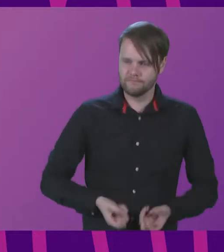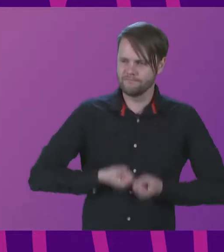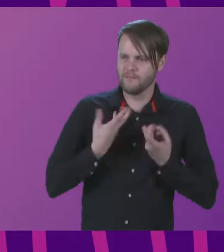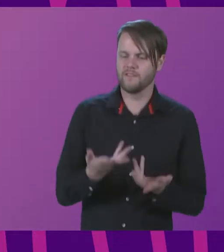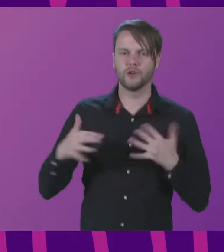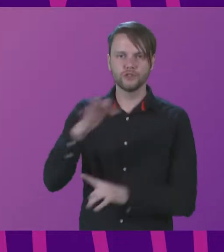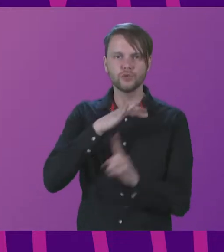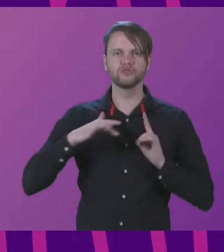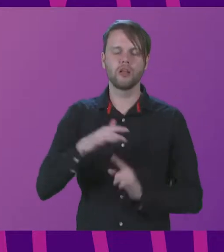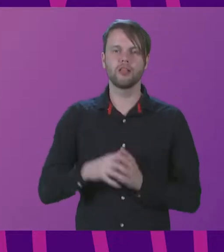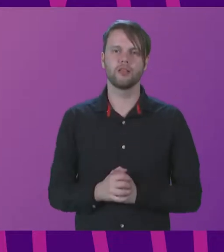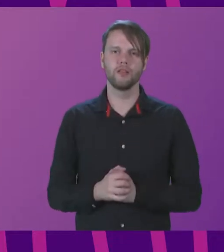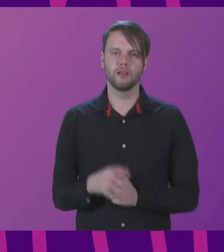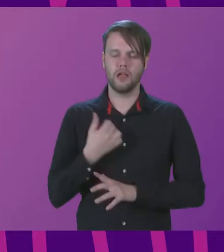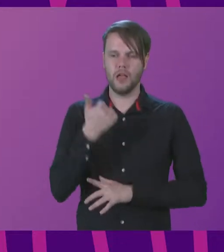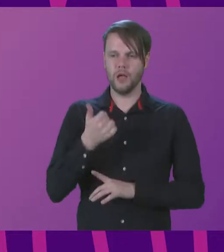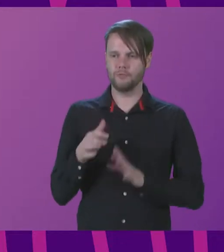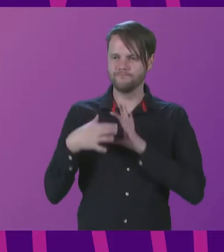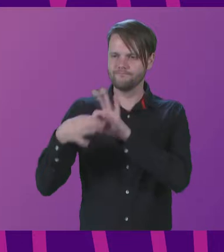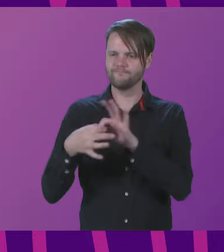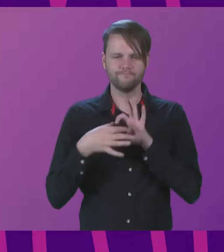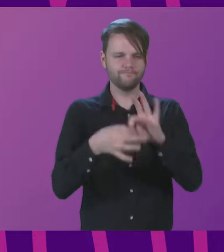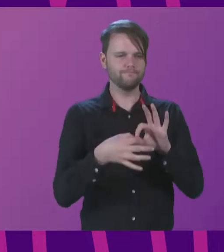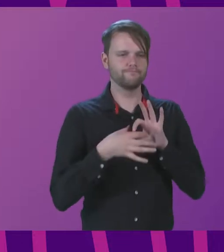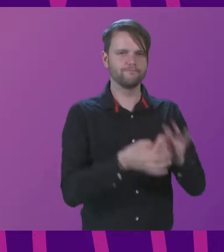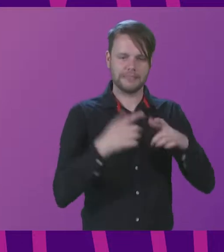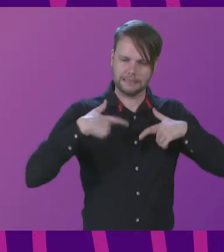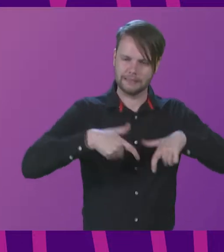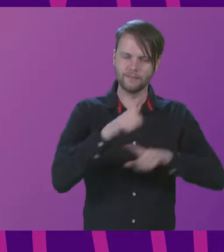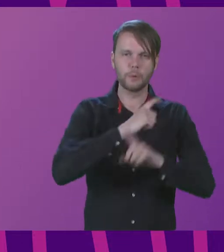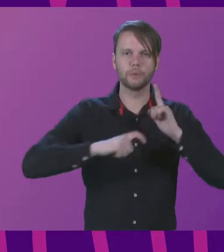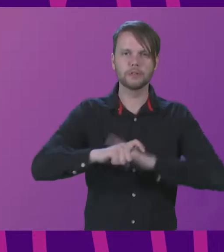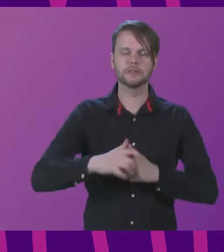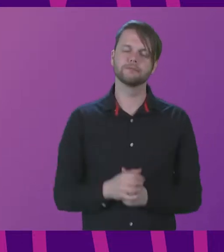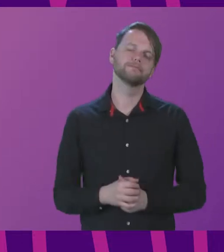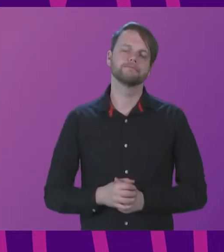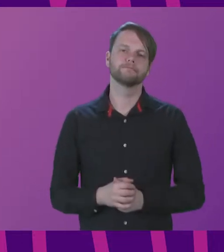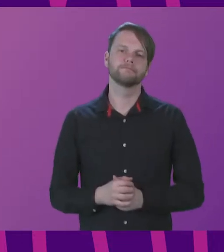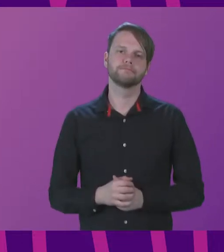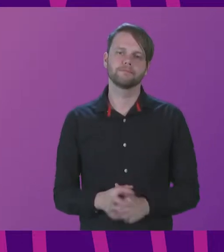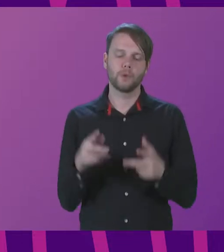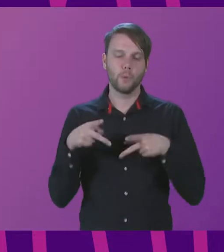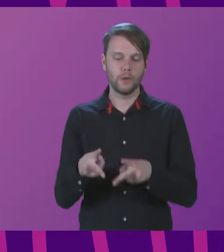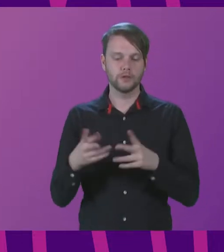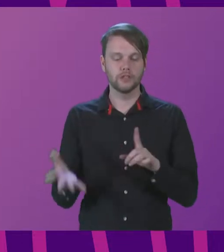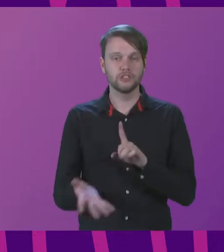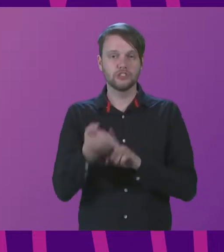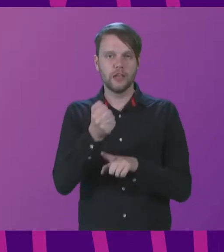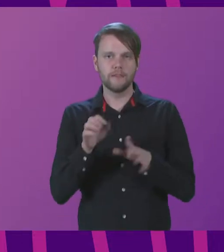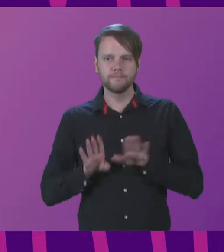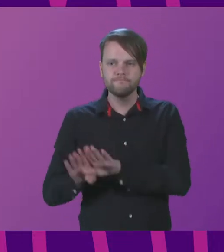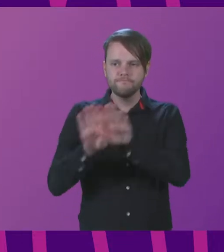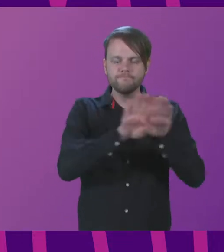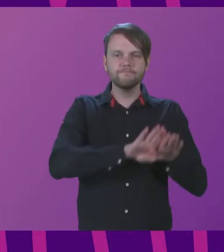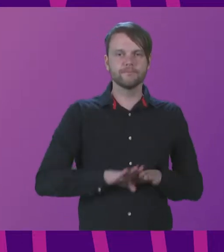sociality. A way of renewing the bonds that held a community together. A mechanism for achieving cohesiveness